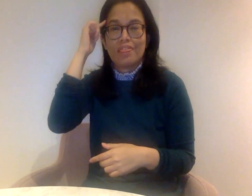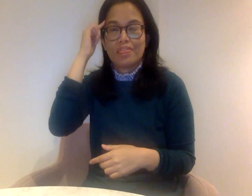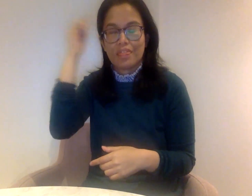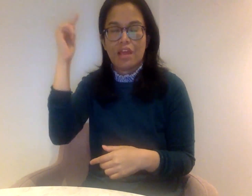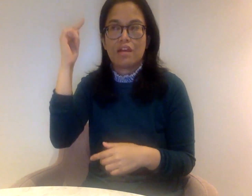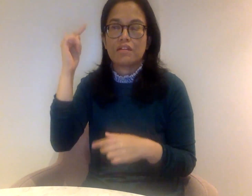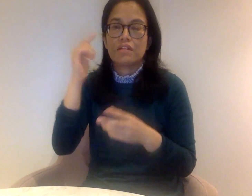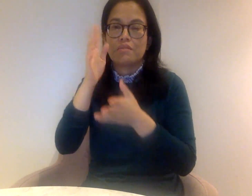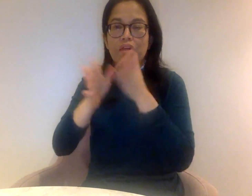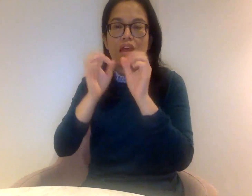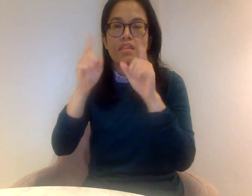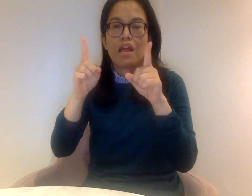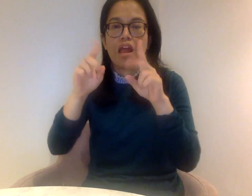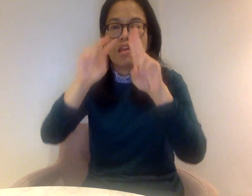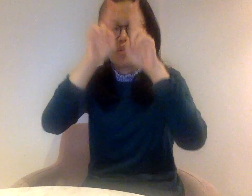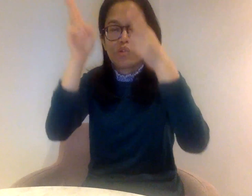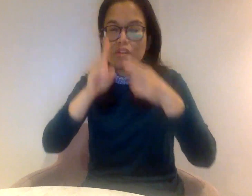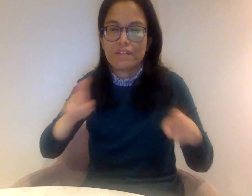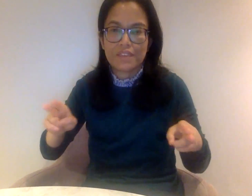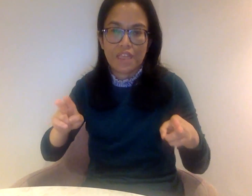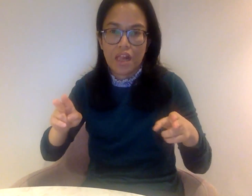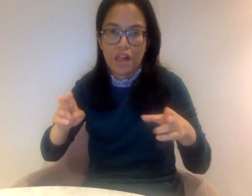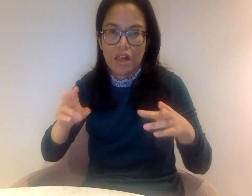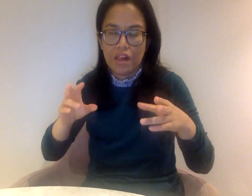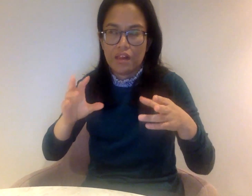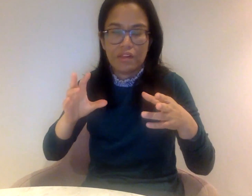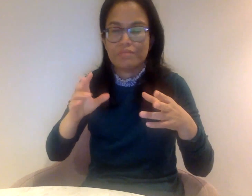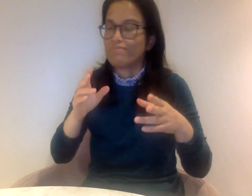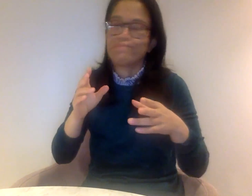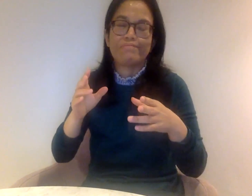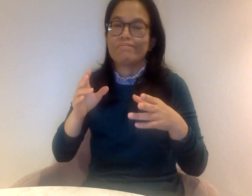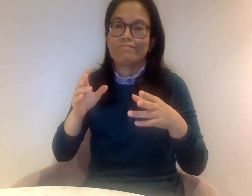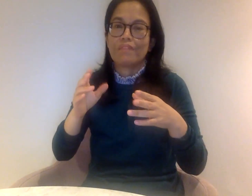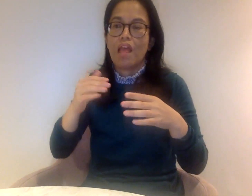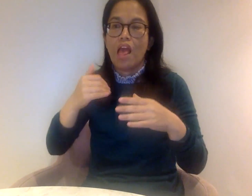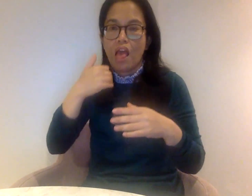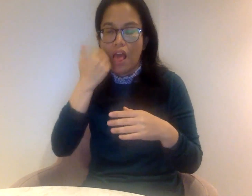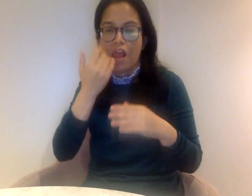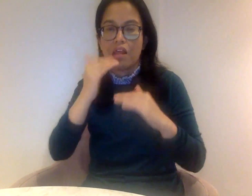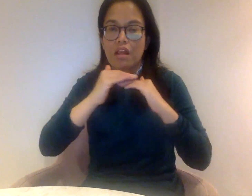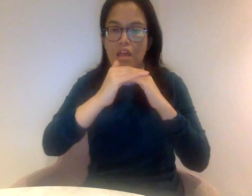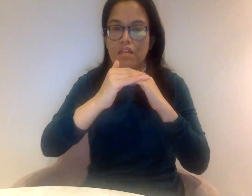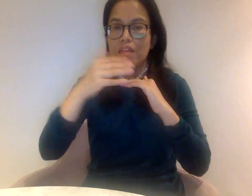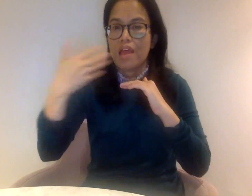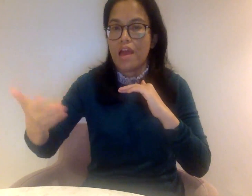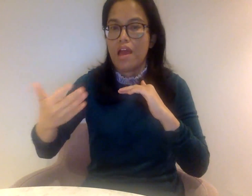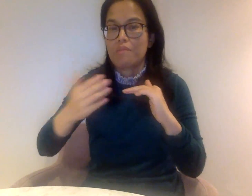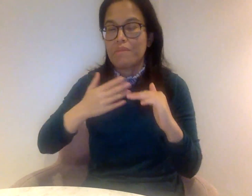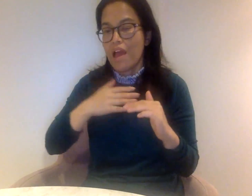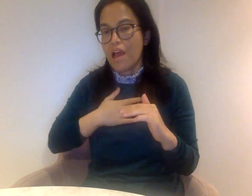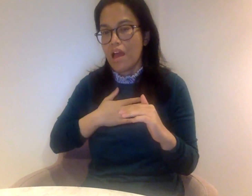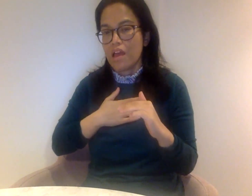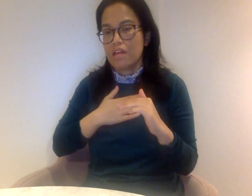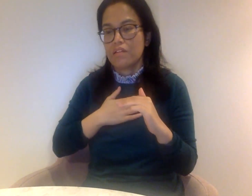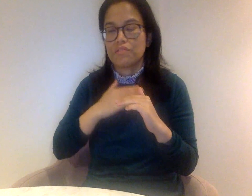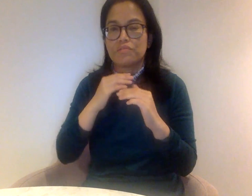And many people always assume that sign language is international, but every country has their own national sign